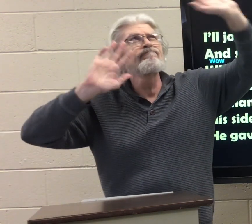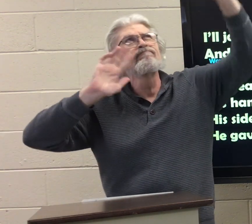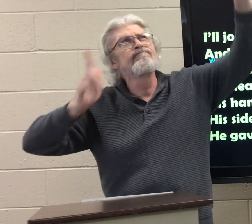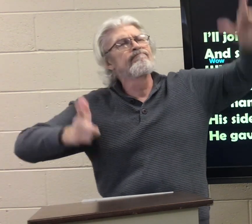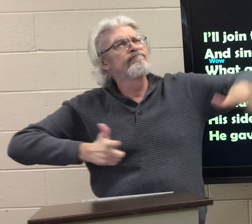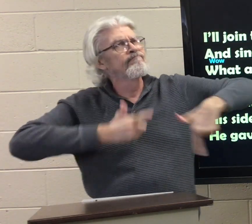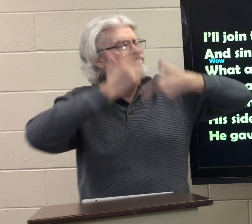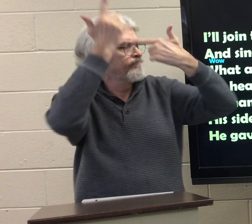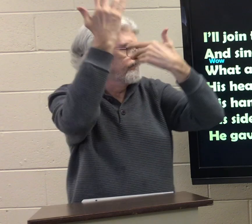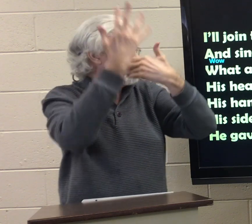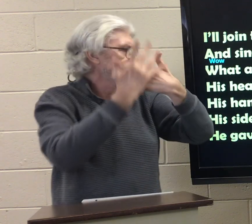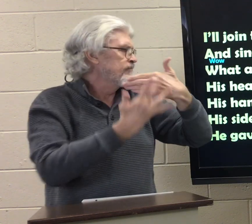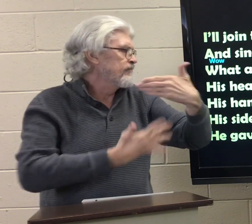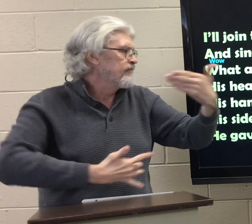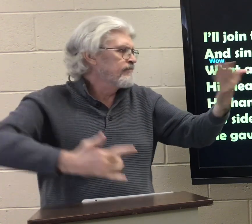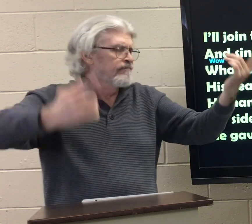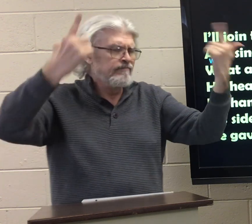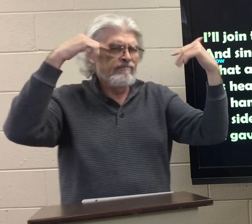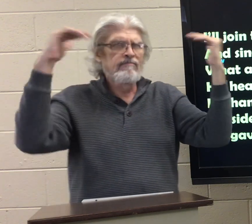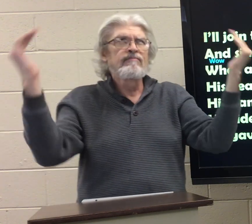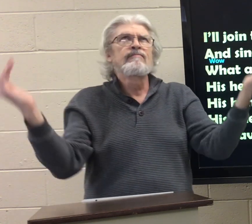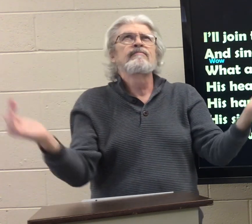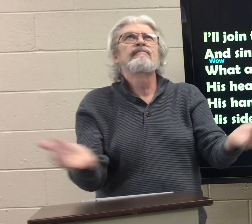blood for even me.